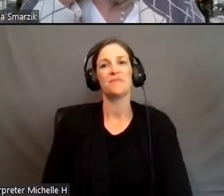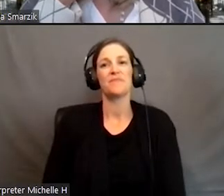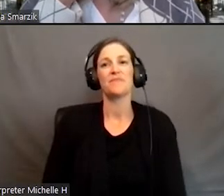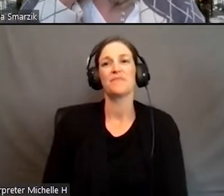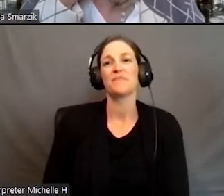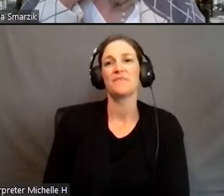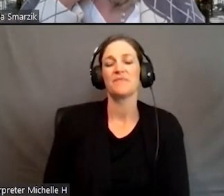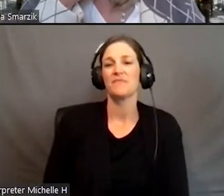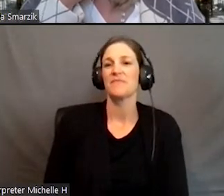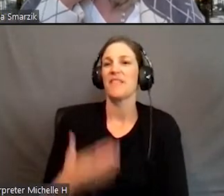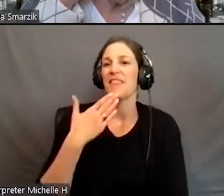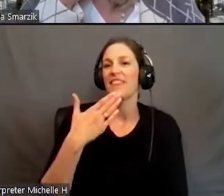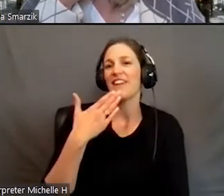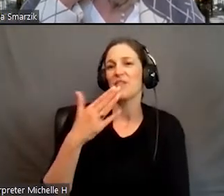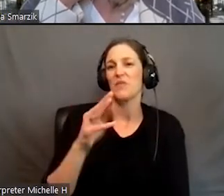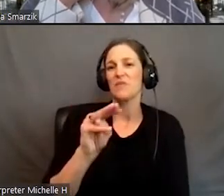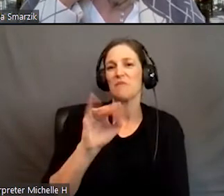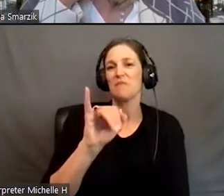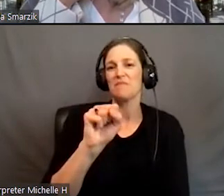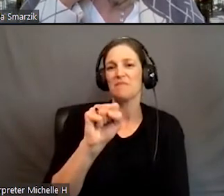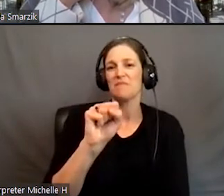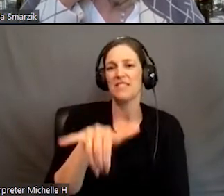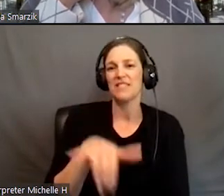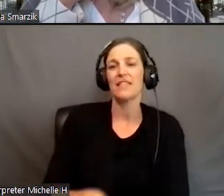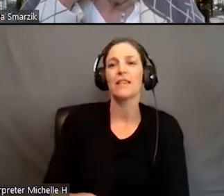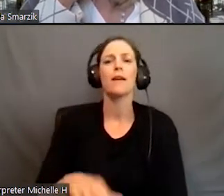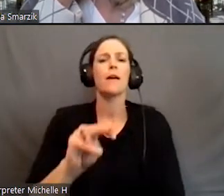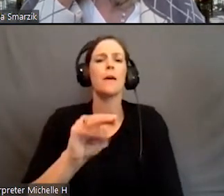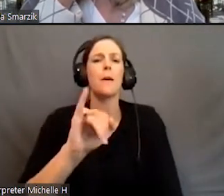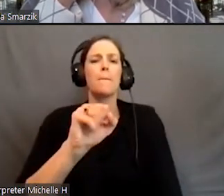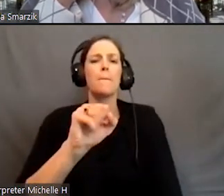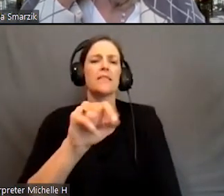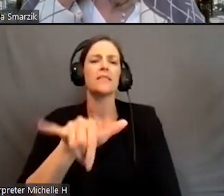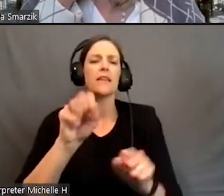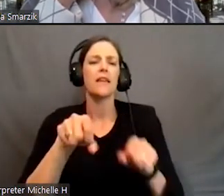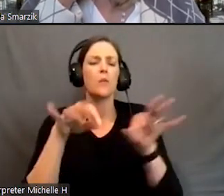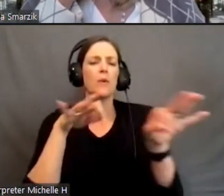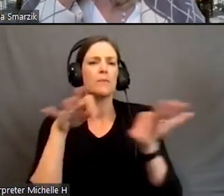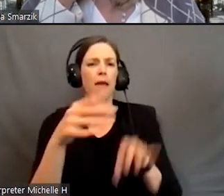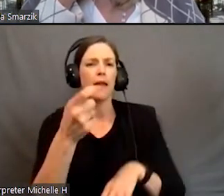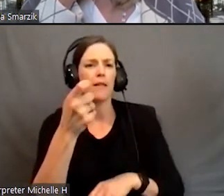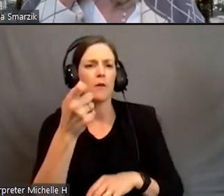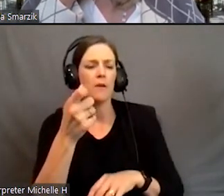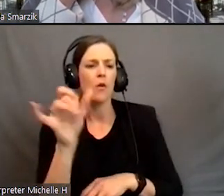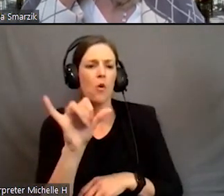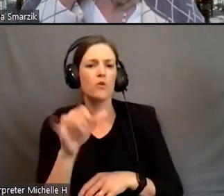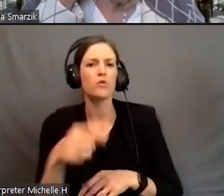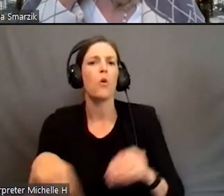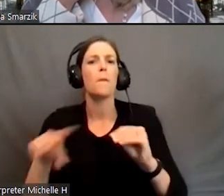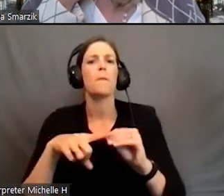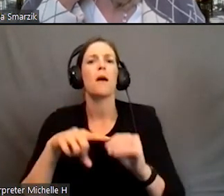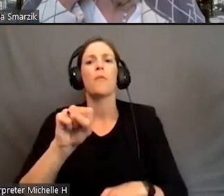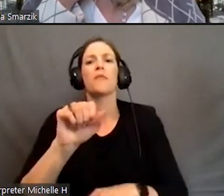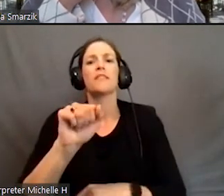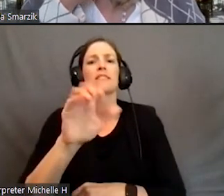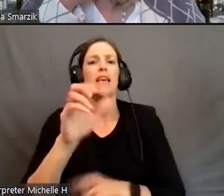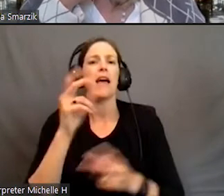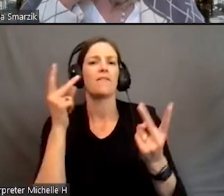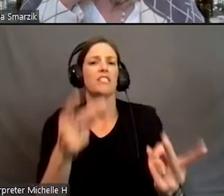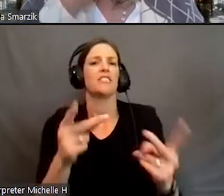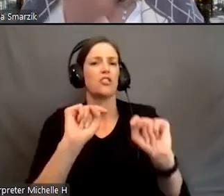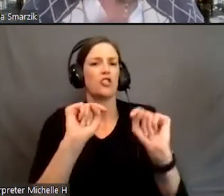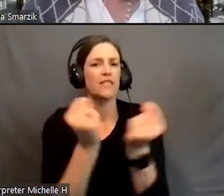Thank you, Missy. Hey, Missy. Can you talk just a little bit too, about the, uh, SACS visitation team and